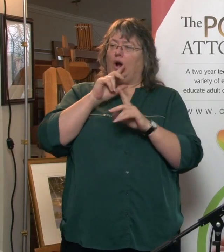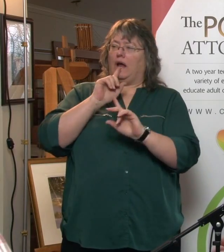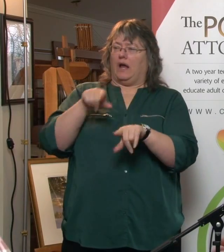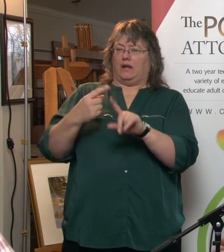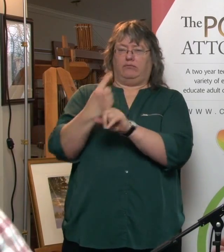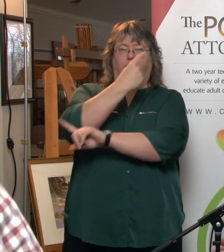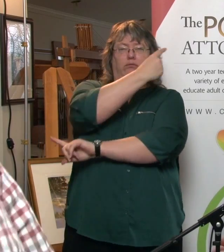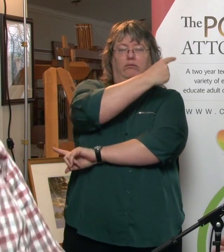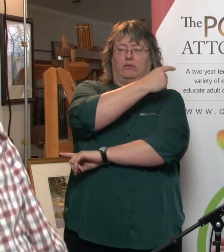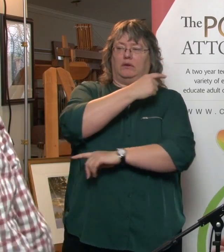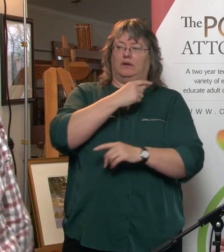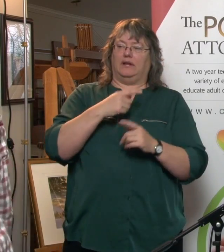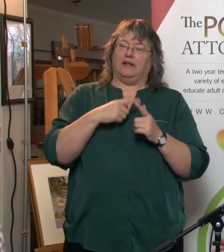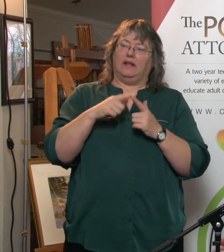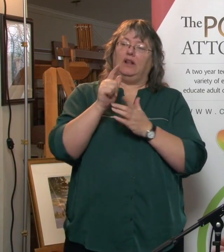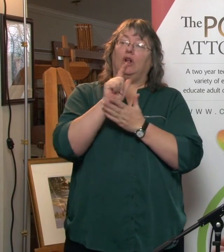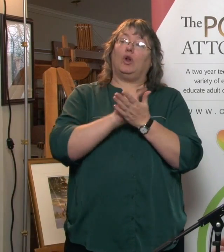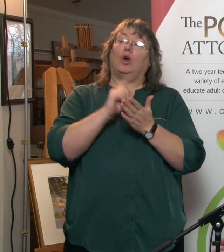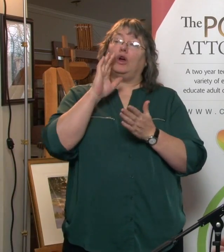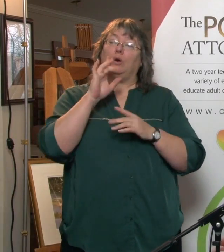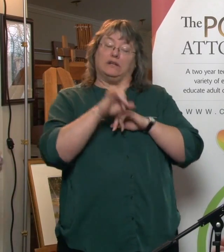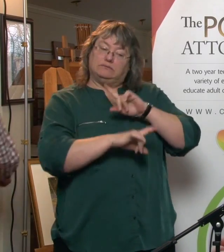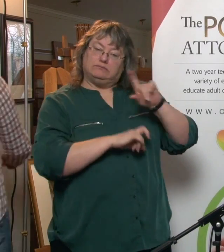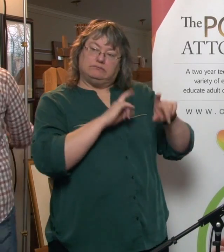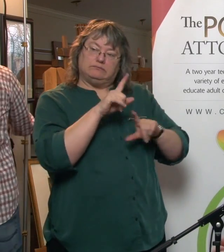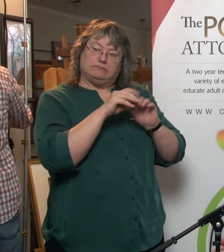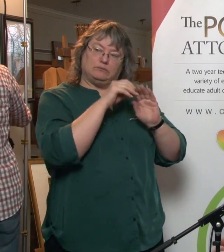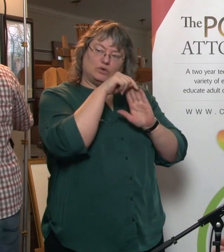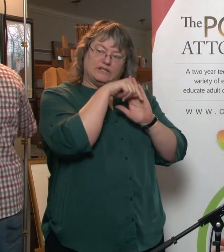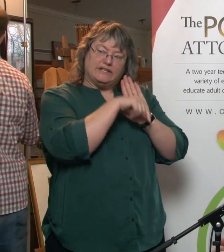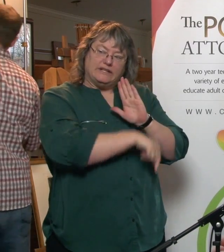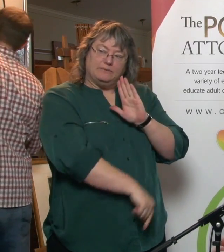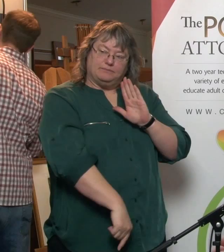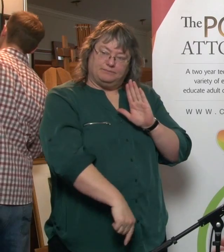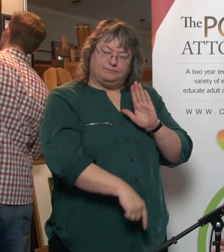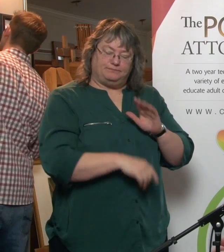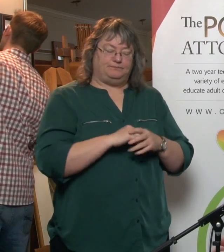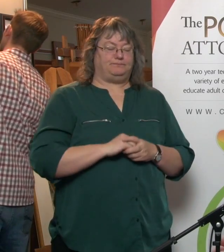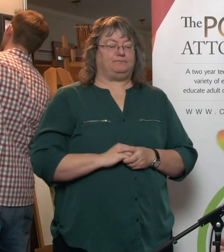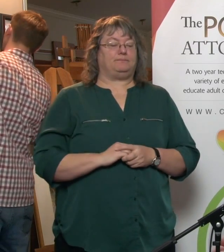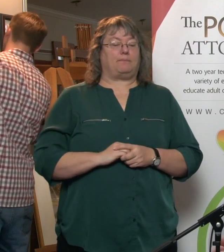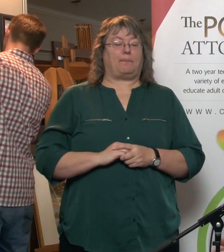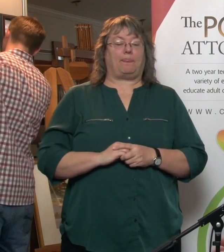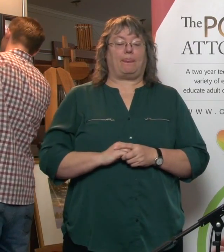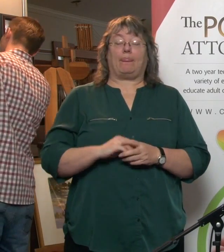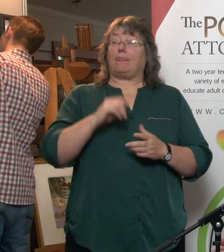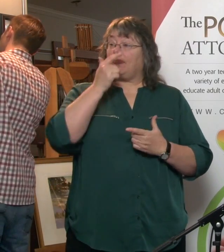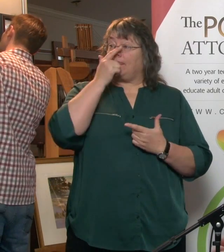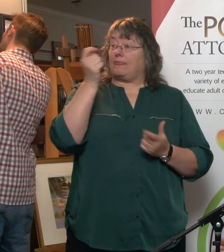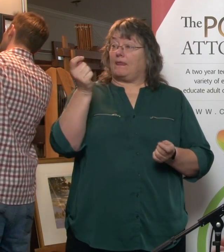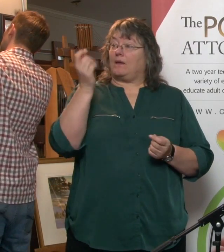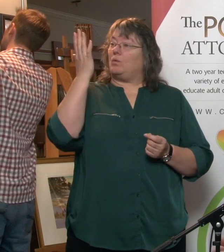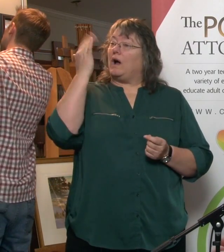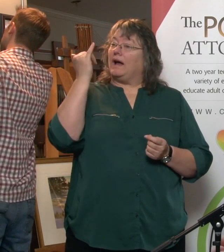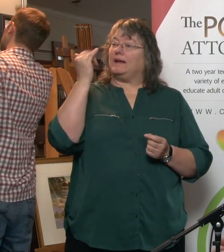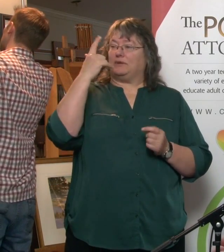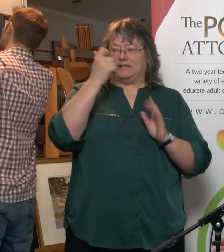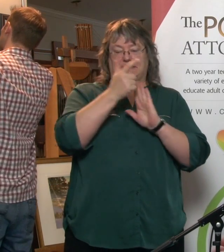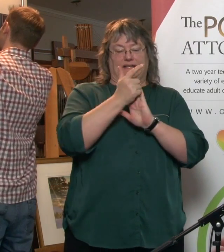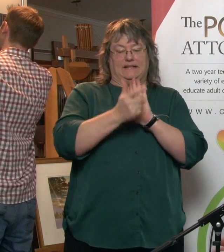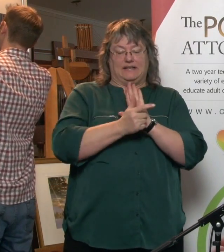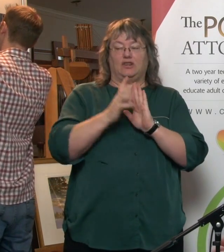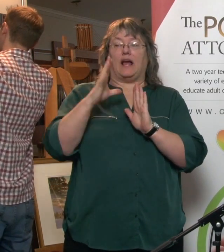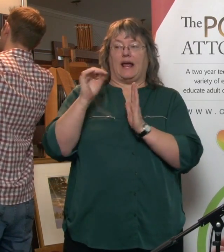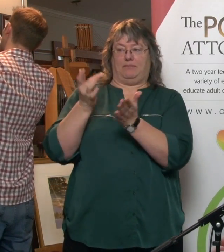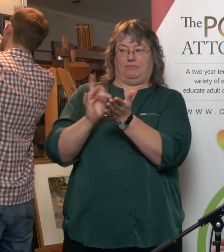right, they're going to delve a little bit deeper. However, the reason it's very interesting is it's both a legal and